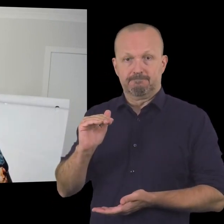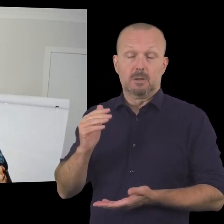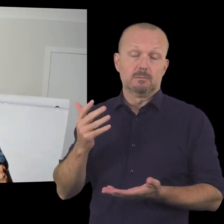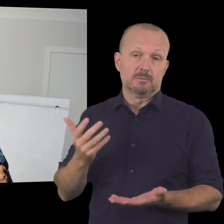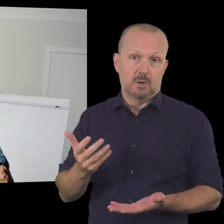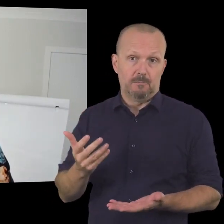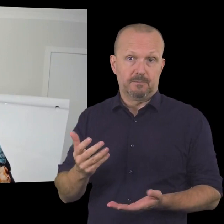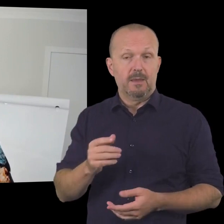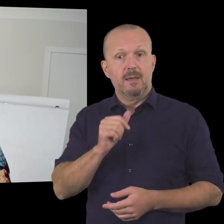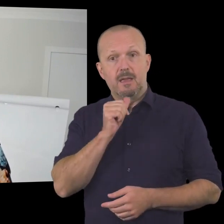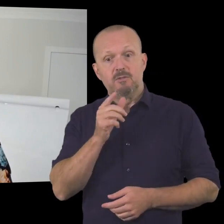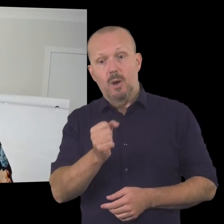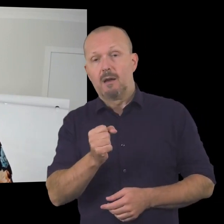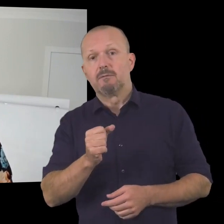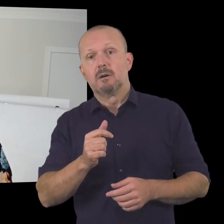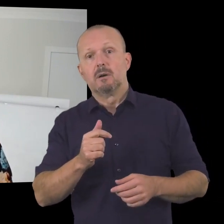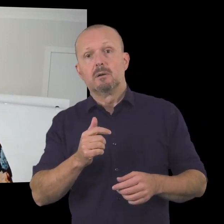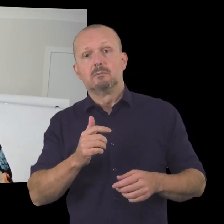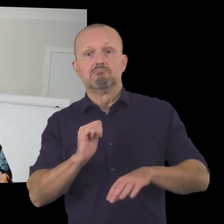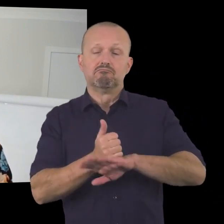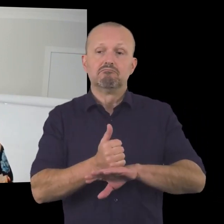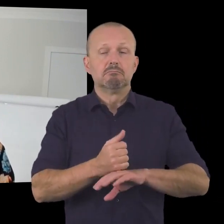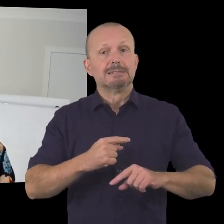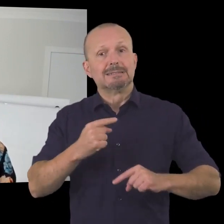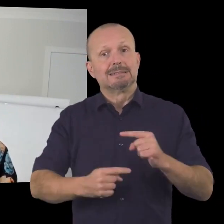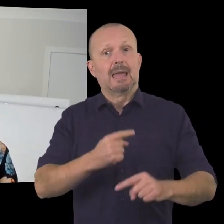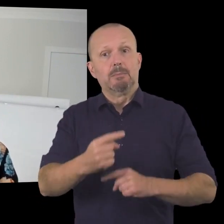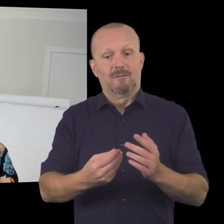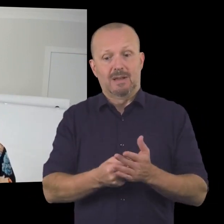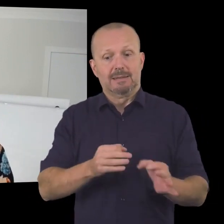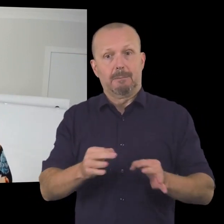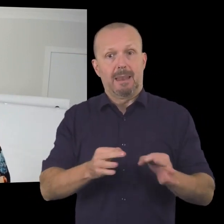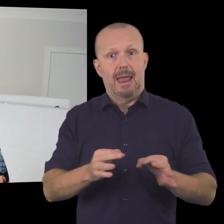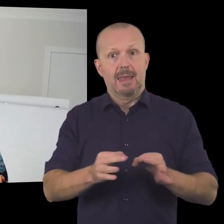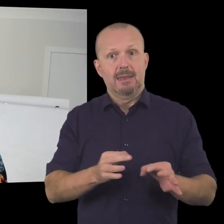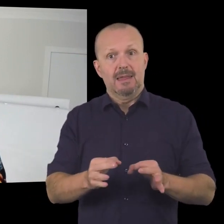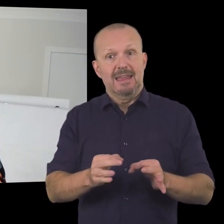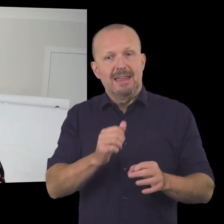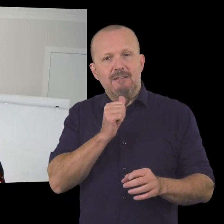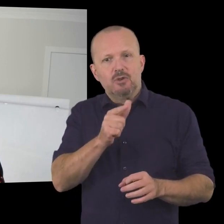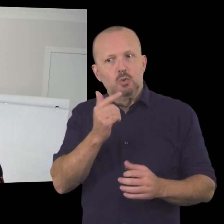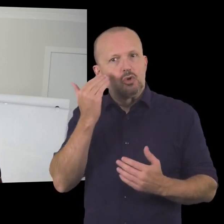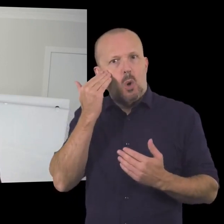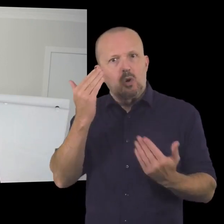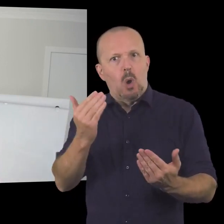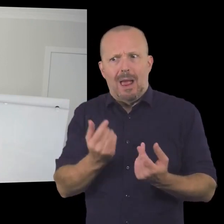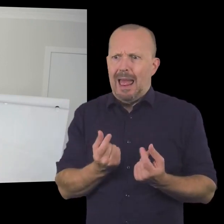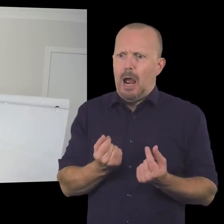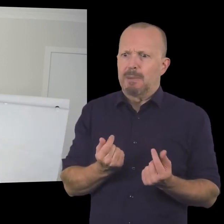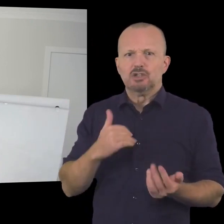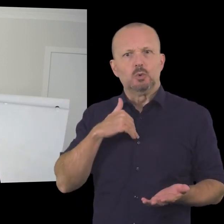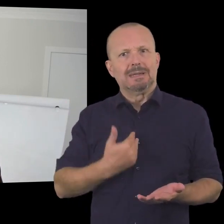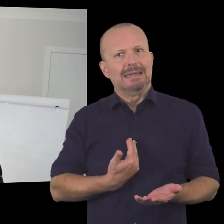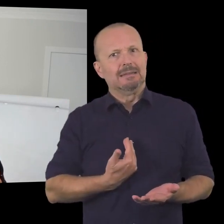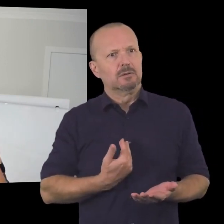it's impossible to create a sustainable funding plan for your organization if you're not very very clear